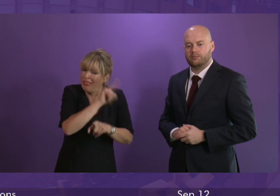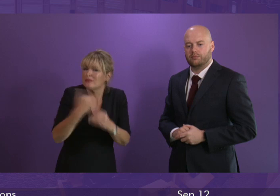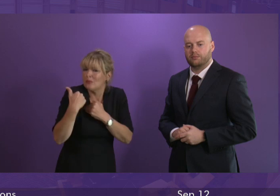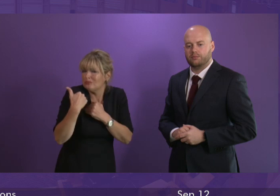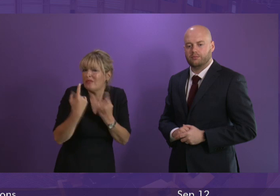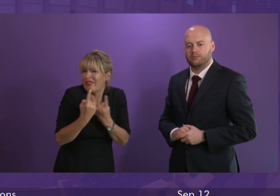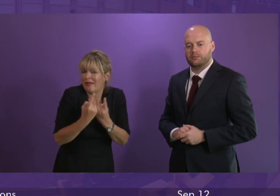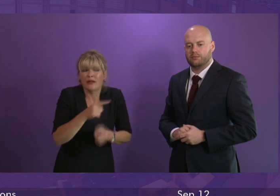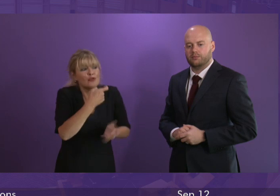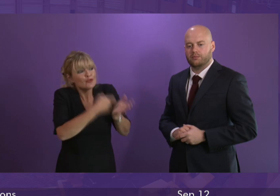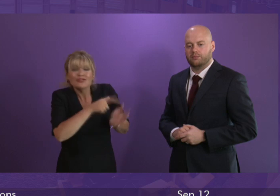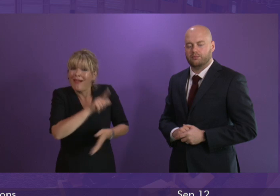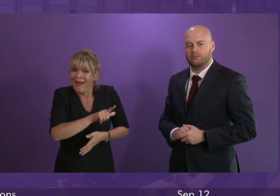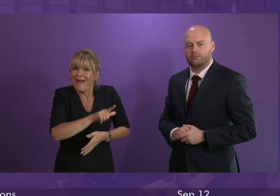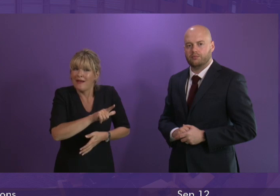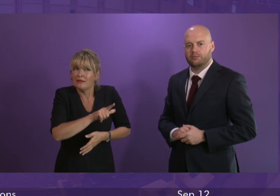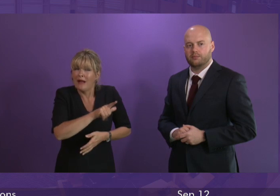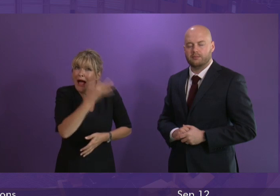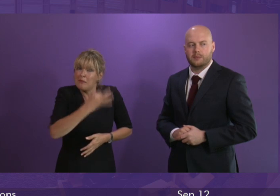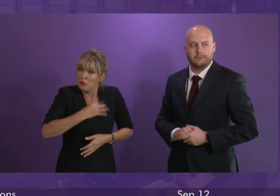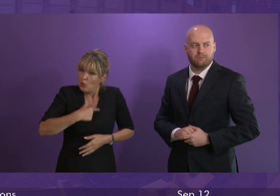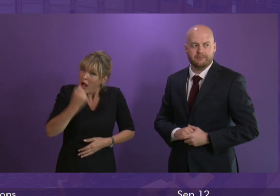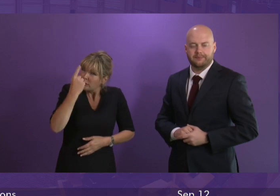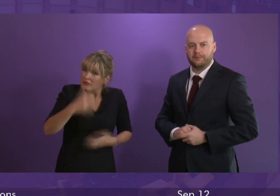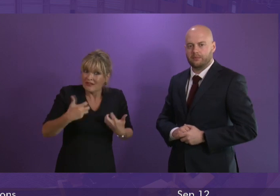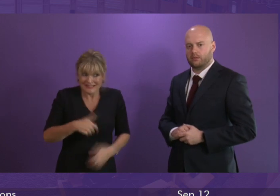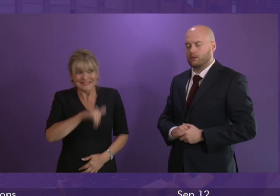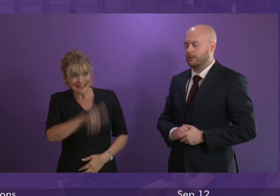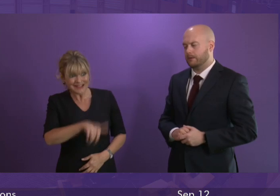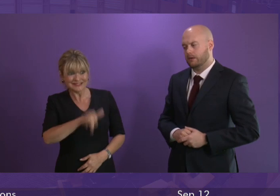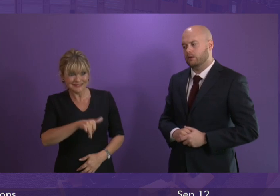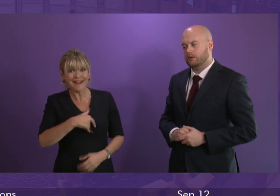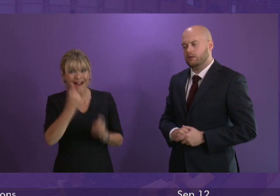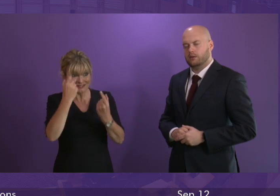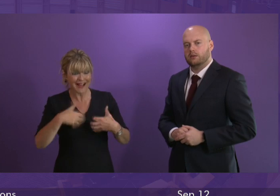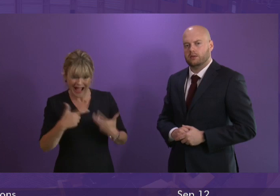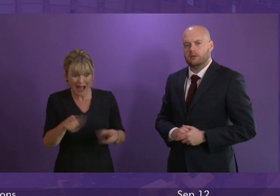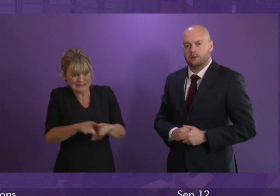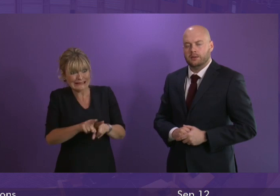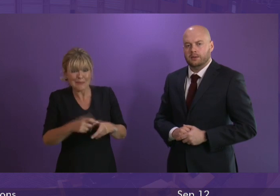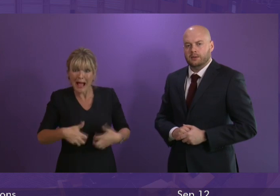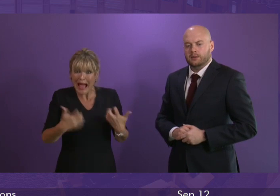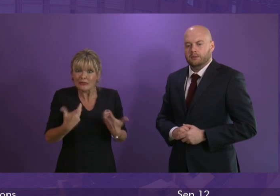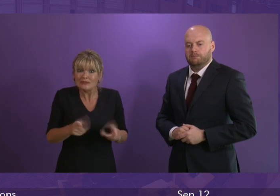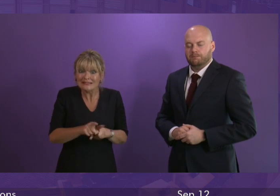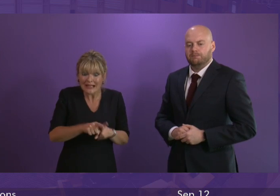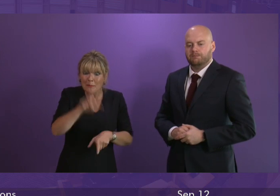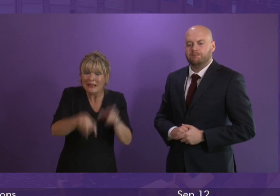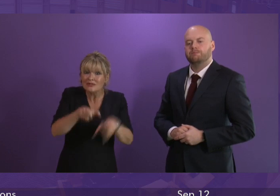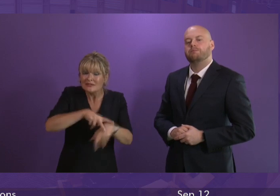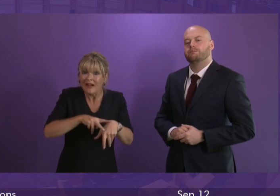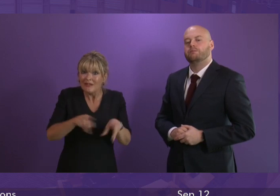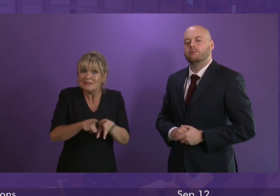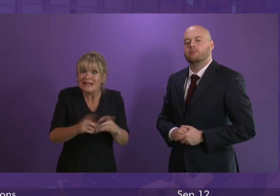do. Richard Leonard said, do I understand the anger? Yes, I absolutely do. I share the anger that patients and staff